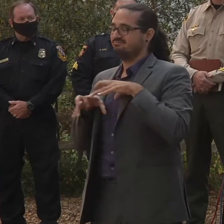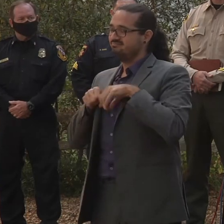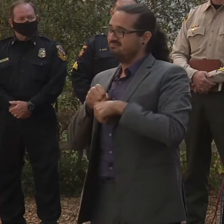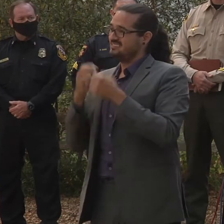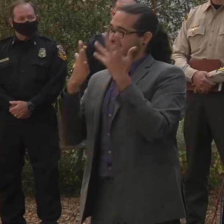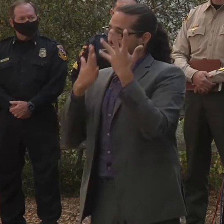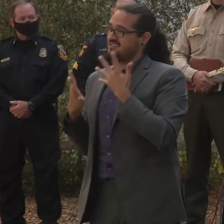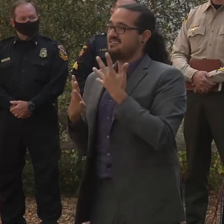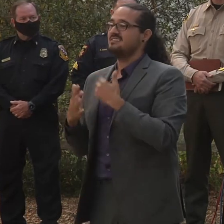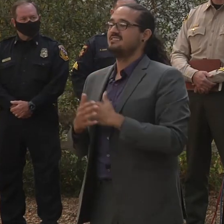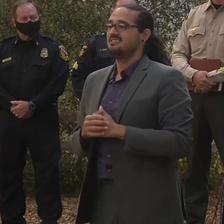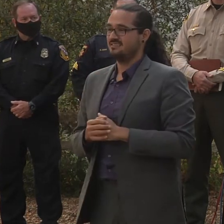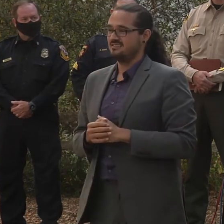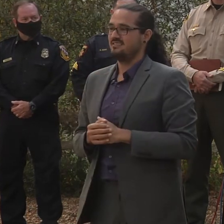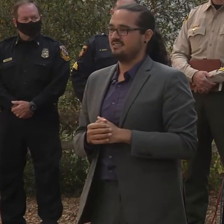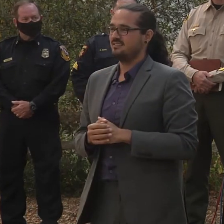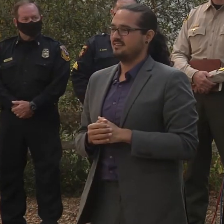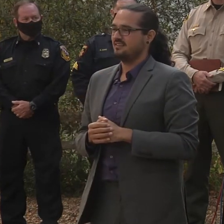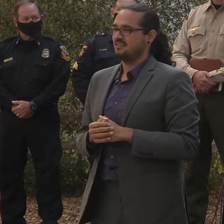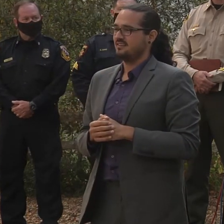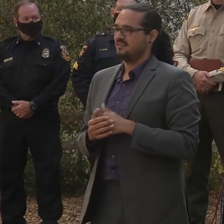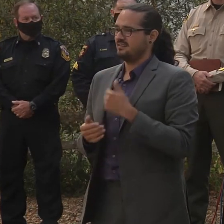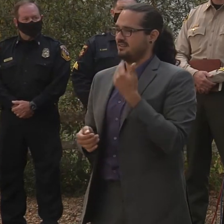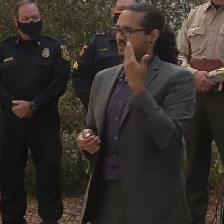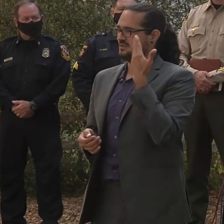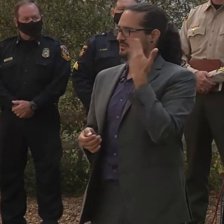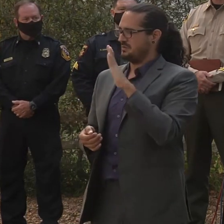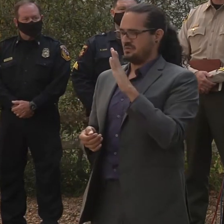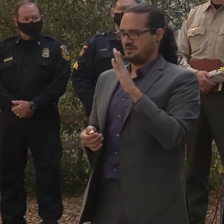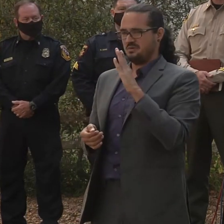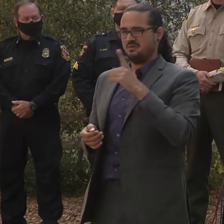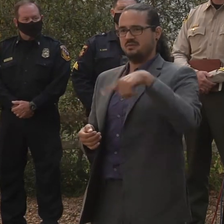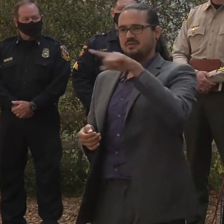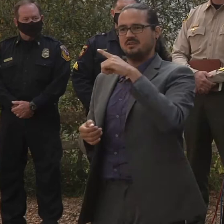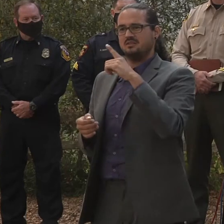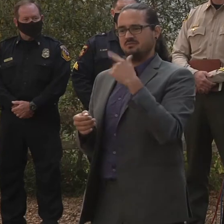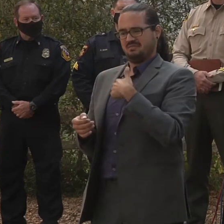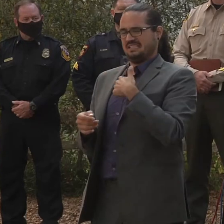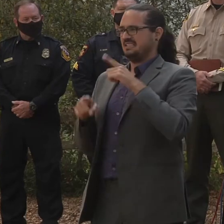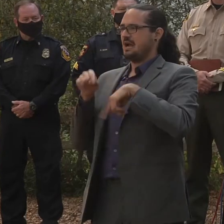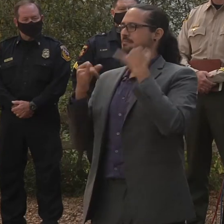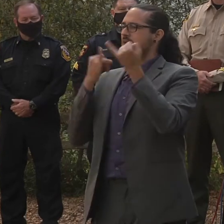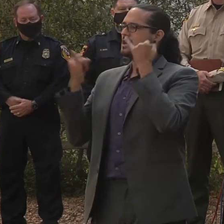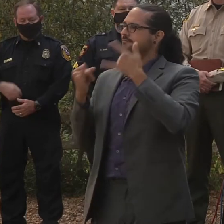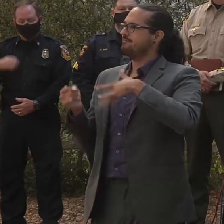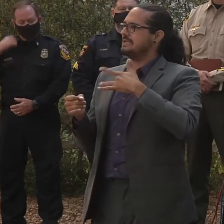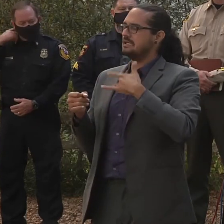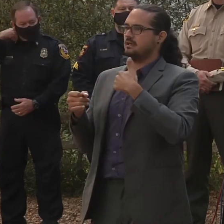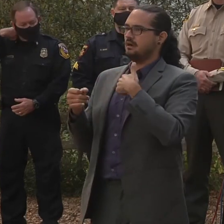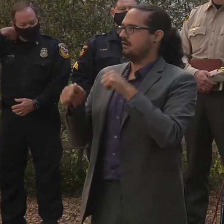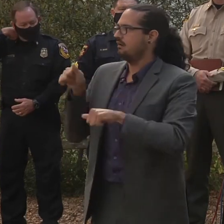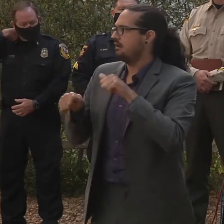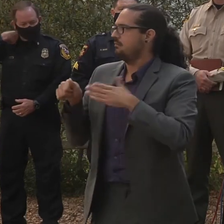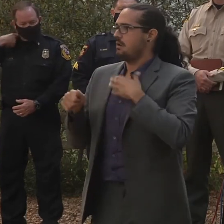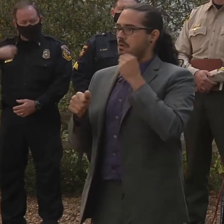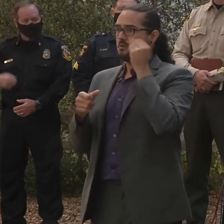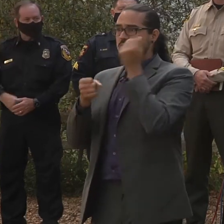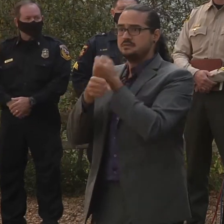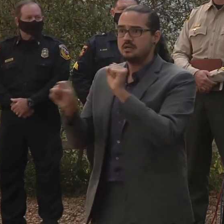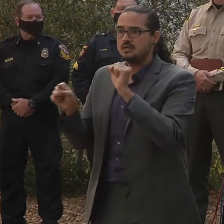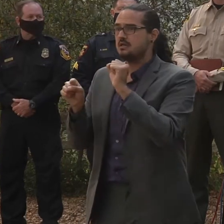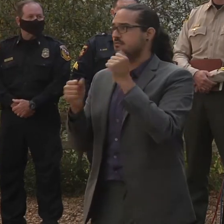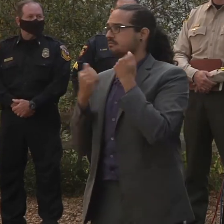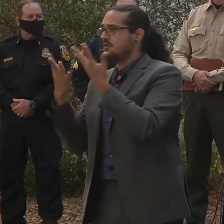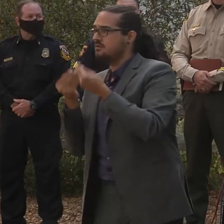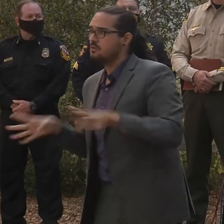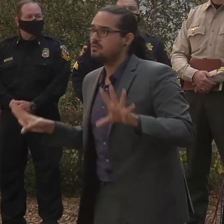to think that I might lose my home. And I try to imagine it. But everyone